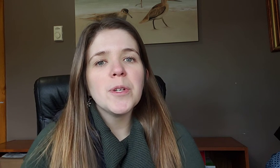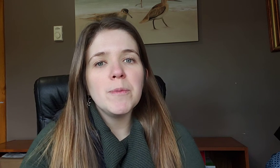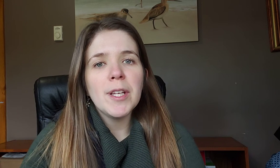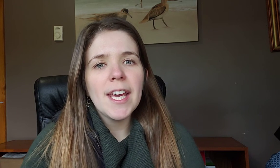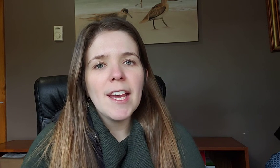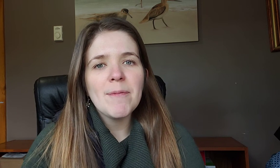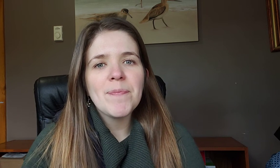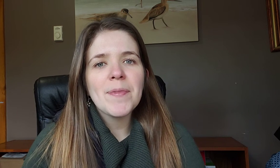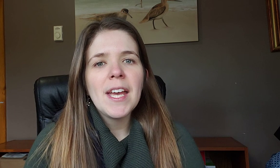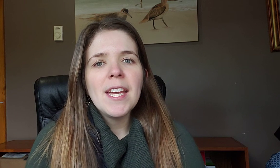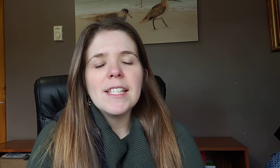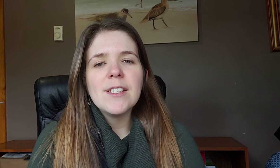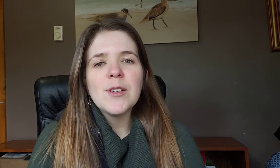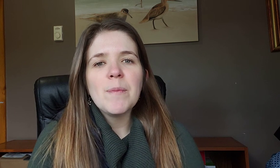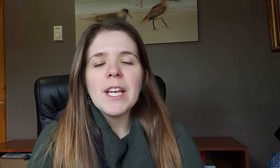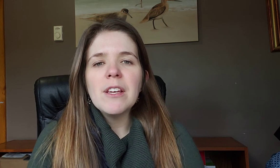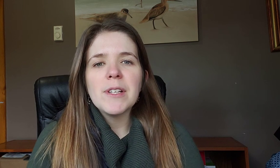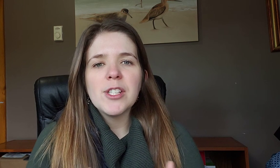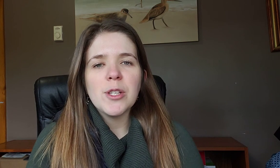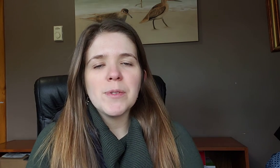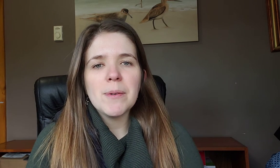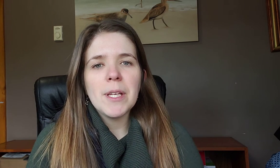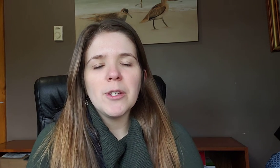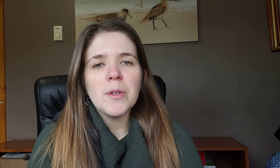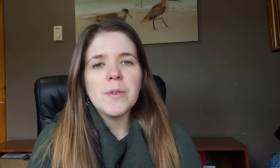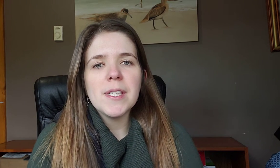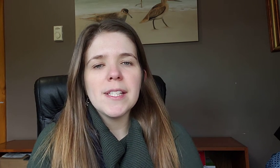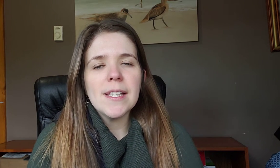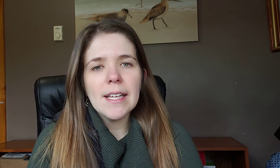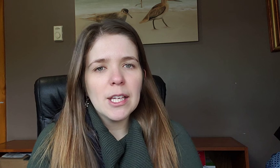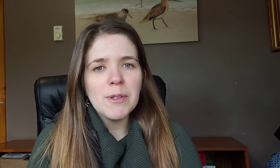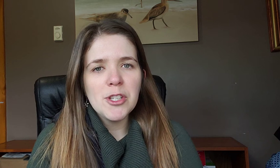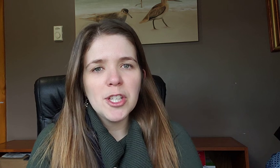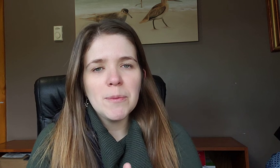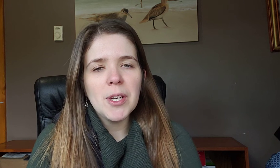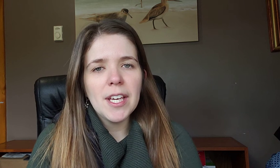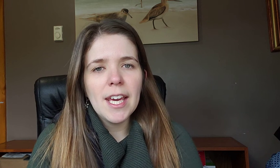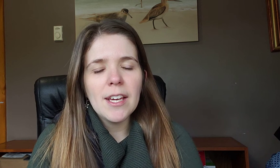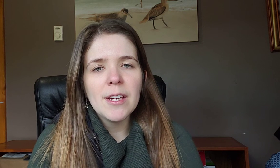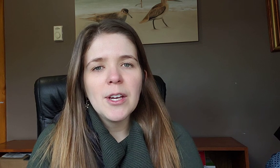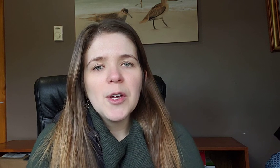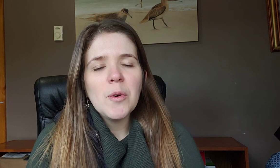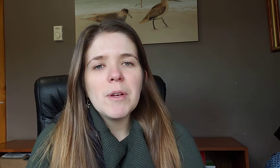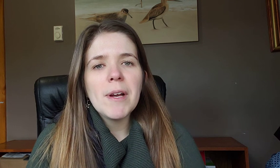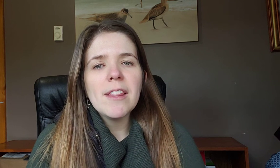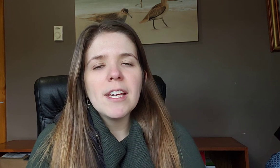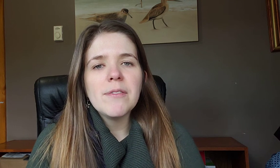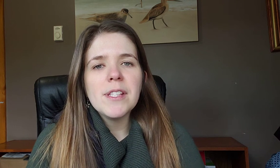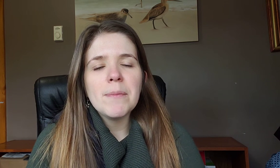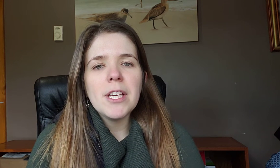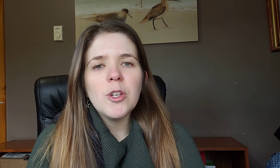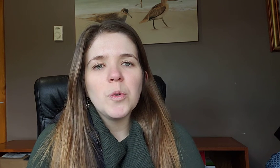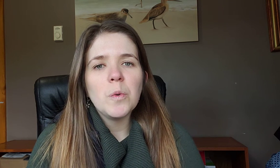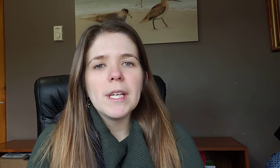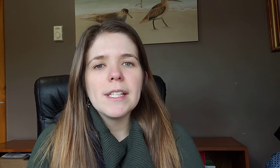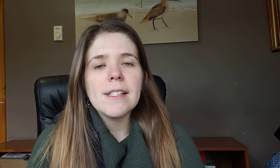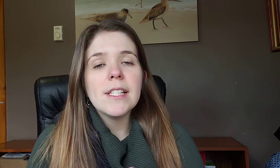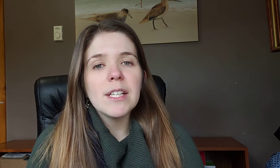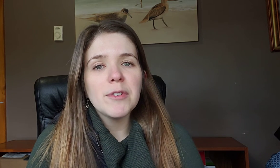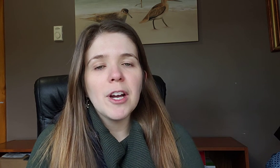communicate and so many of us know somebody who uses sign language to communicate we might think of somebody who is deaf or